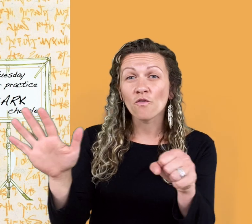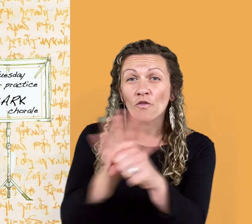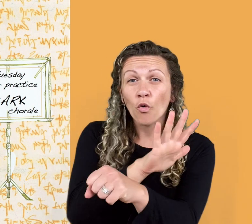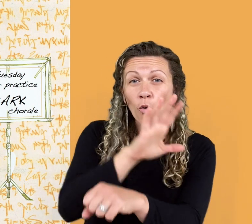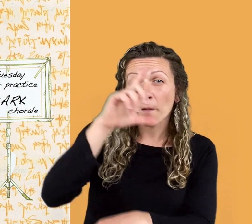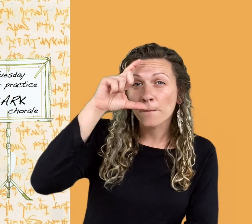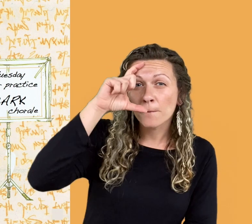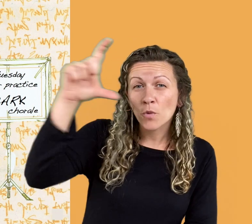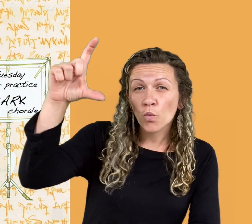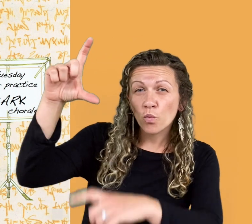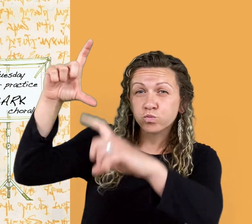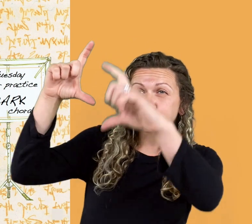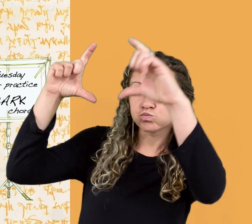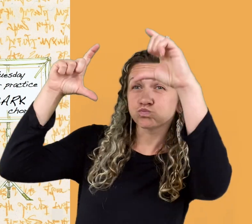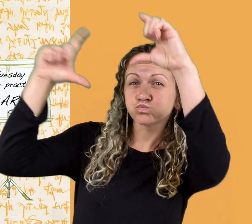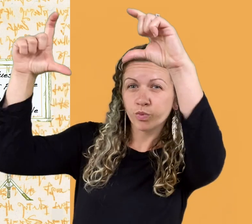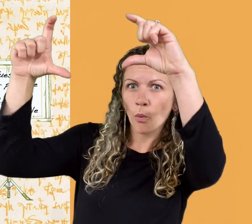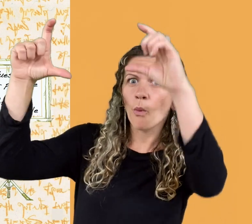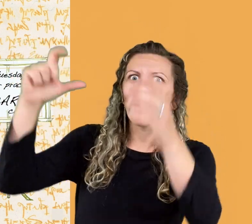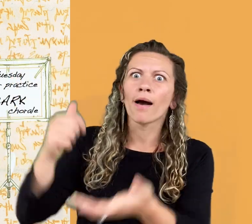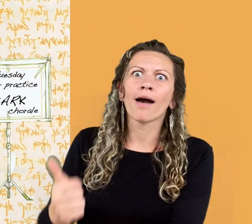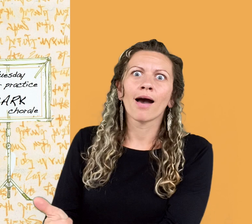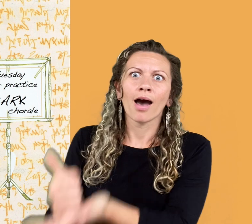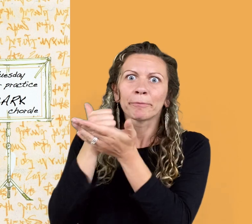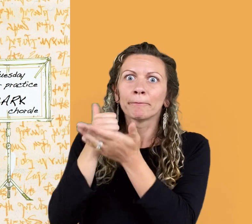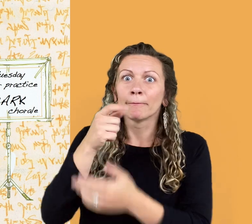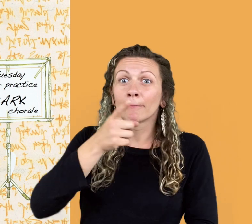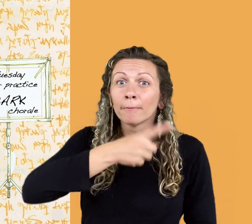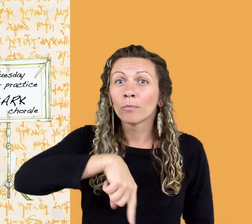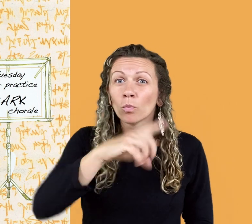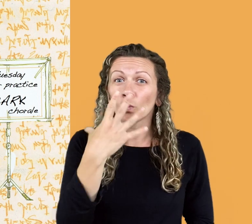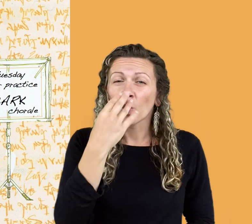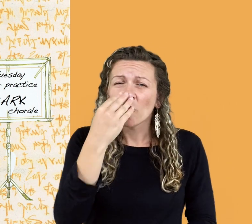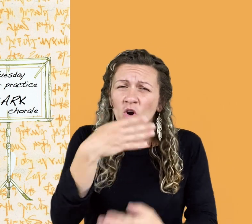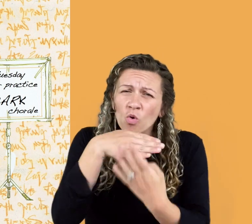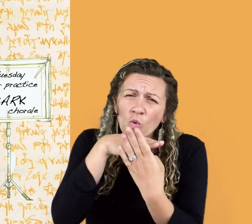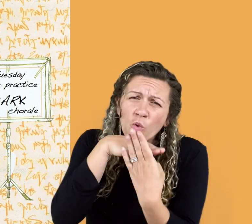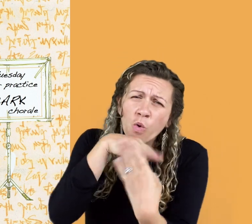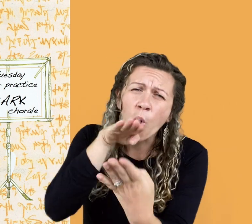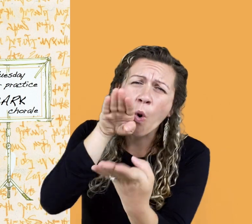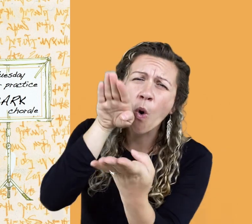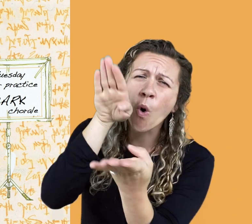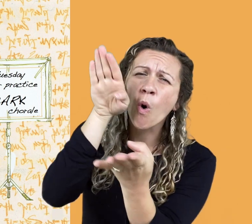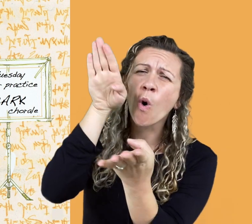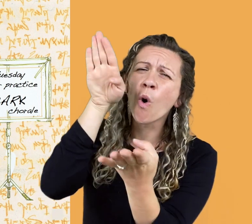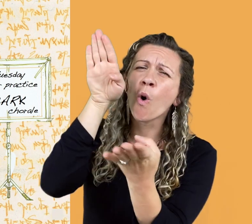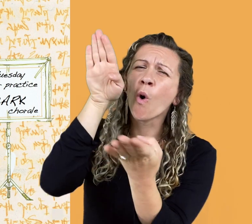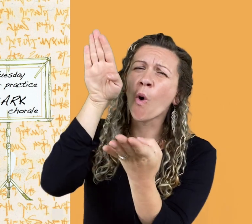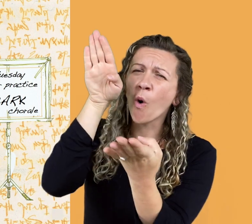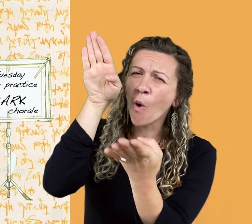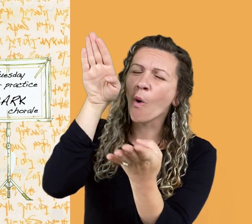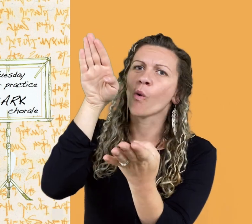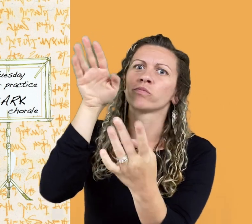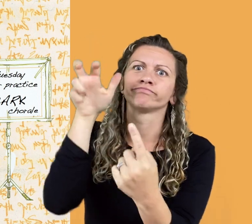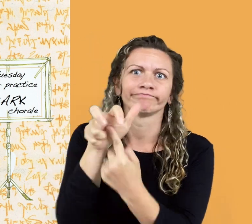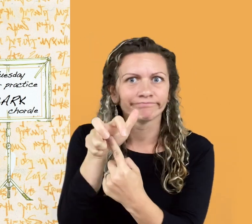It helped if there was a full moon. Somehow, they all howled better.